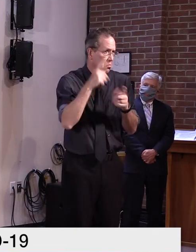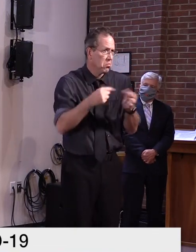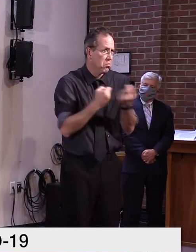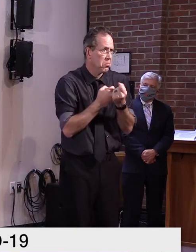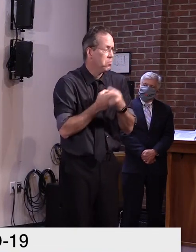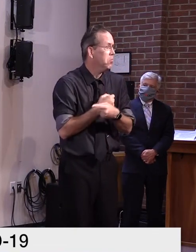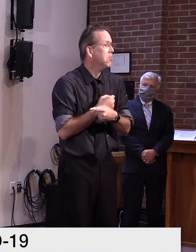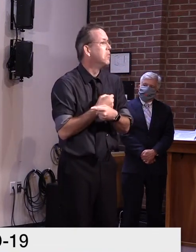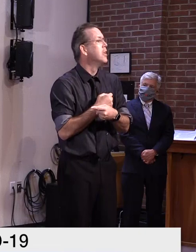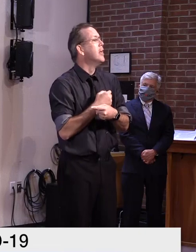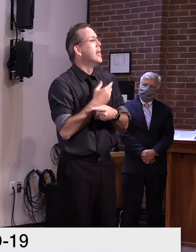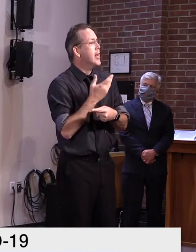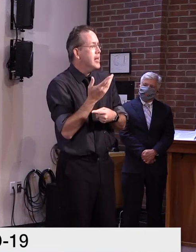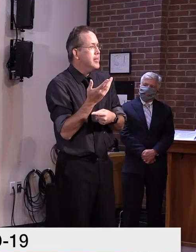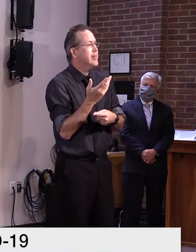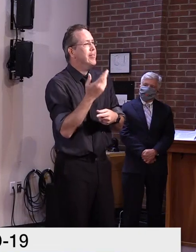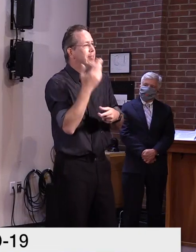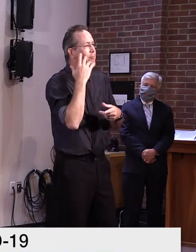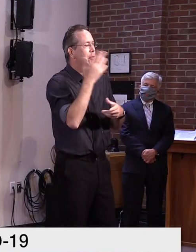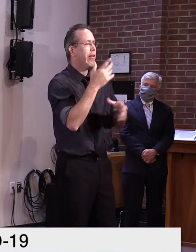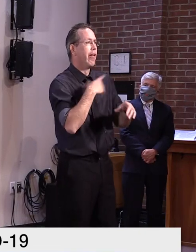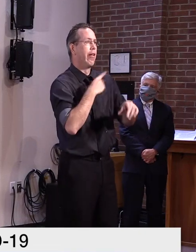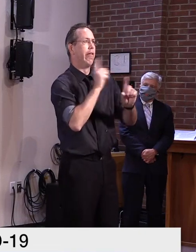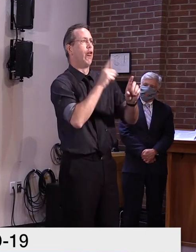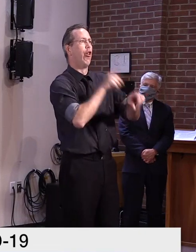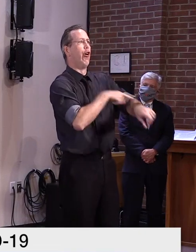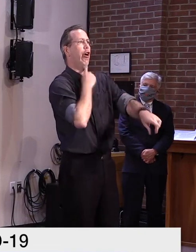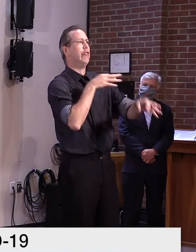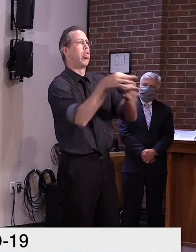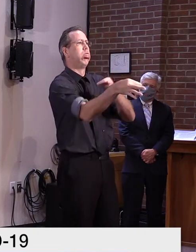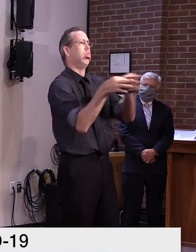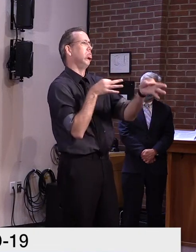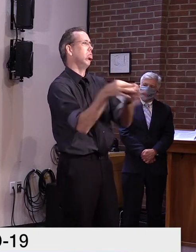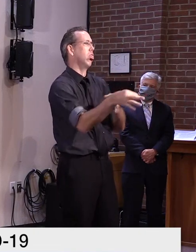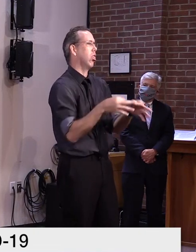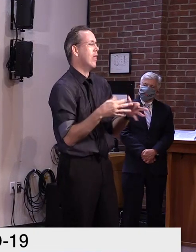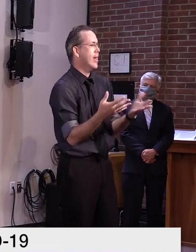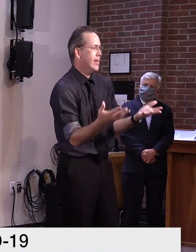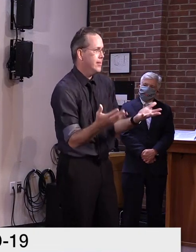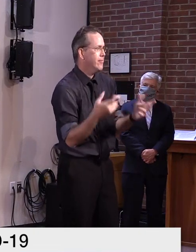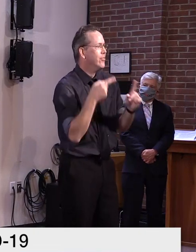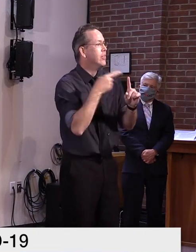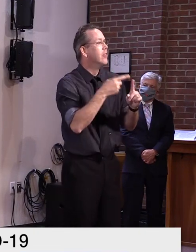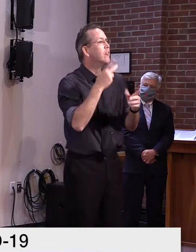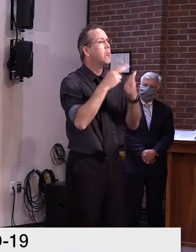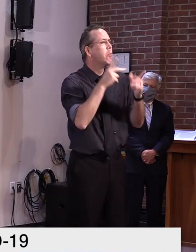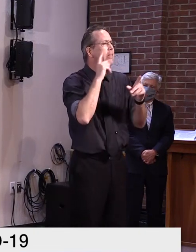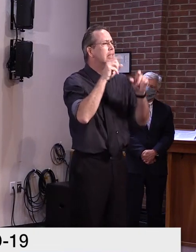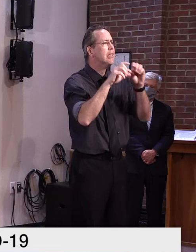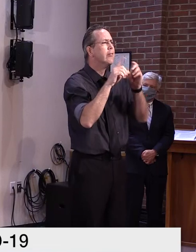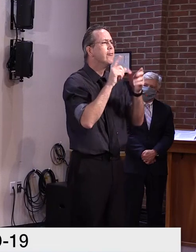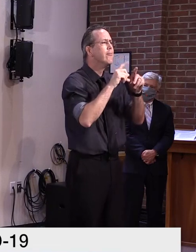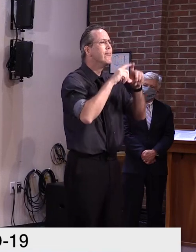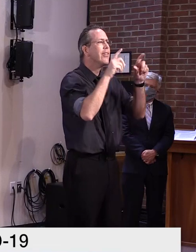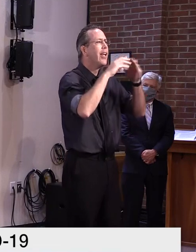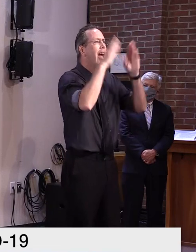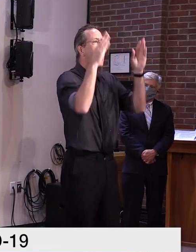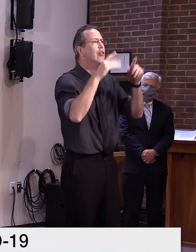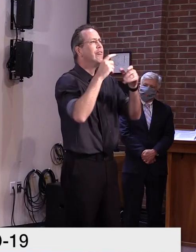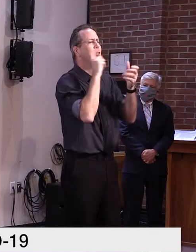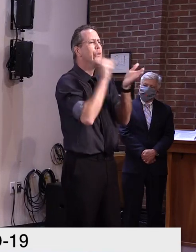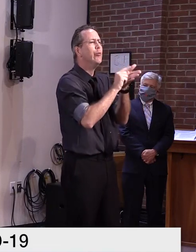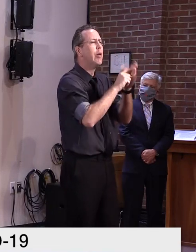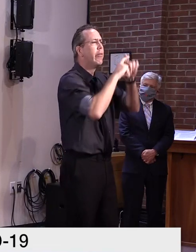there are some, uh, folks when they hear, uh, they see the headlines that the, the house has passed the budget, uh, that all of a sudden it's